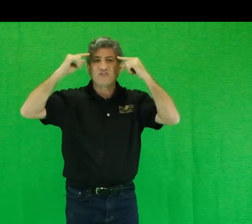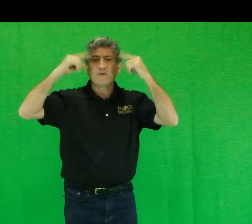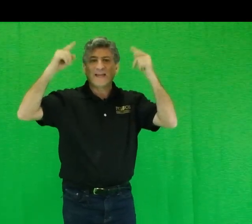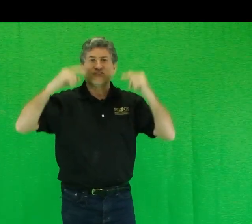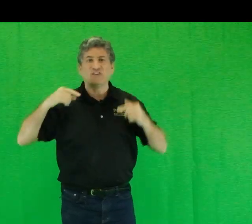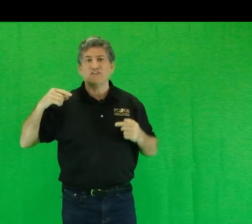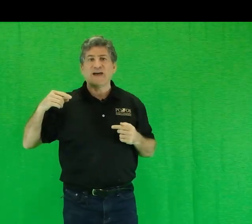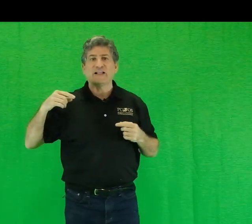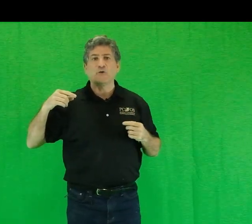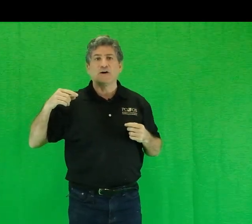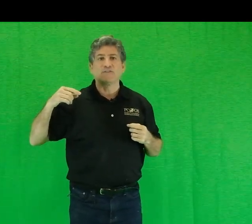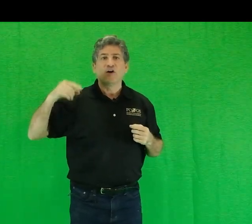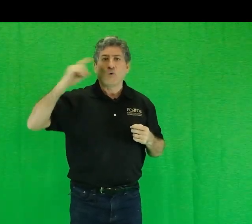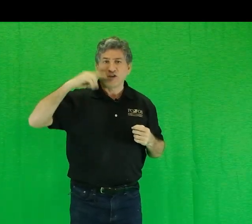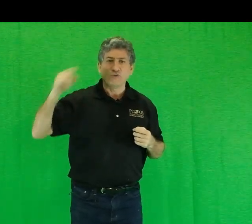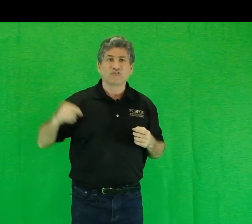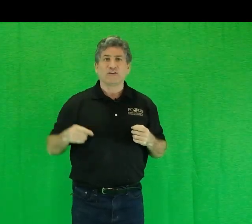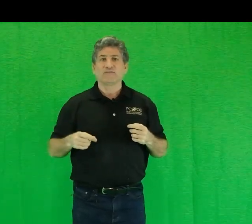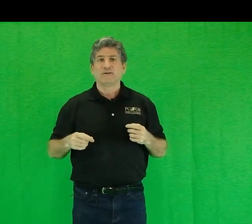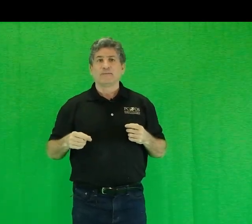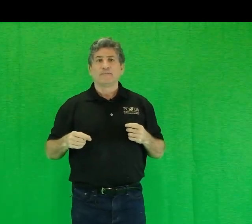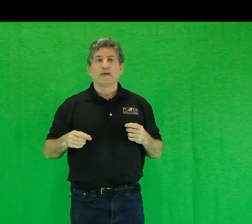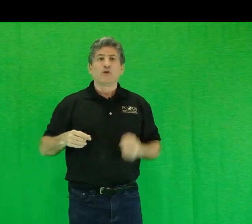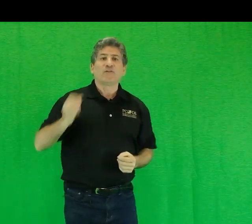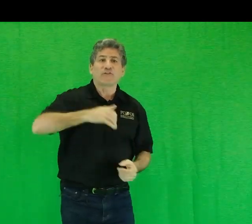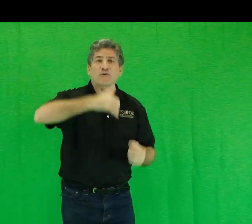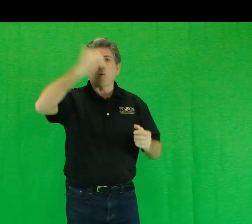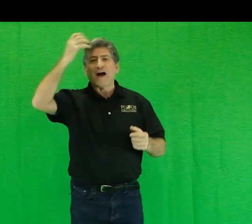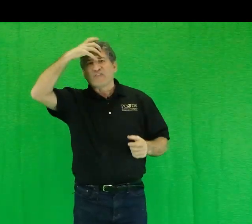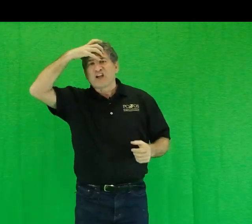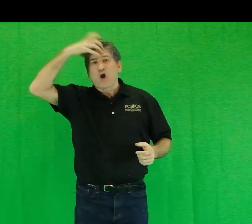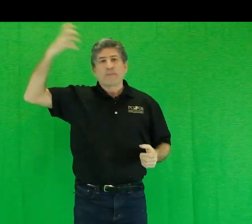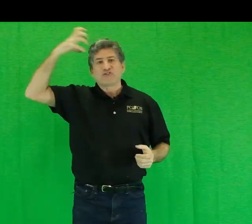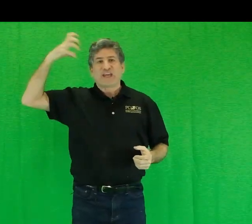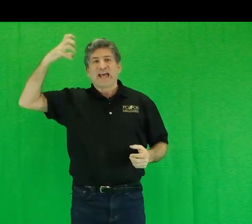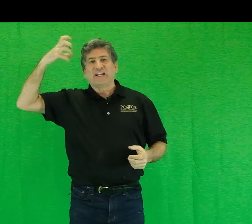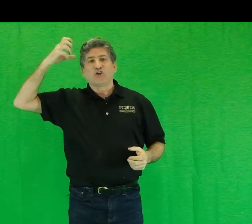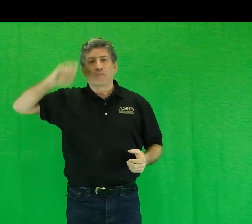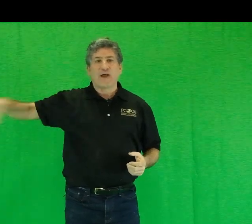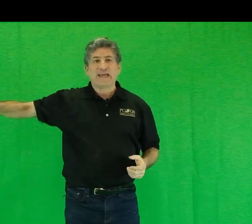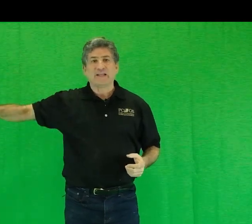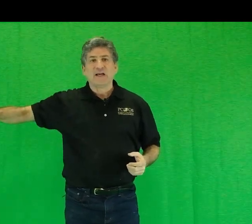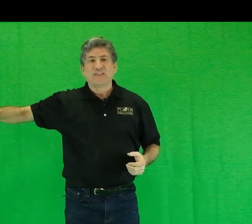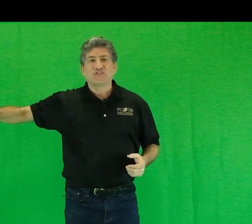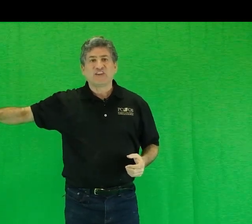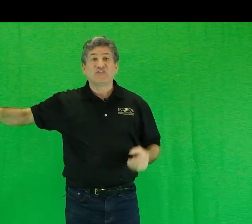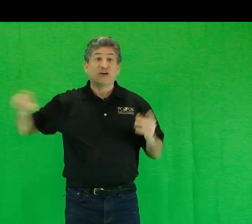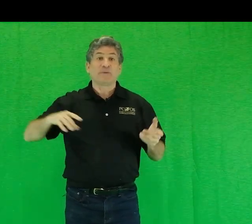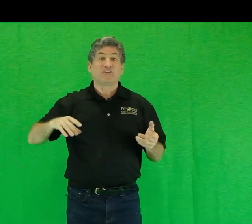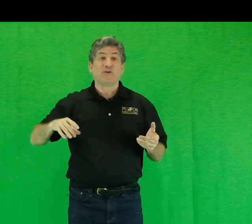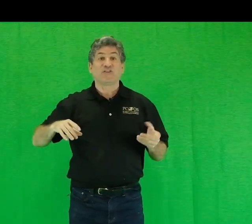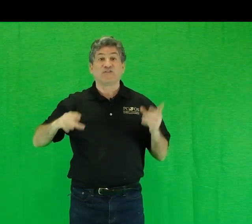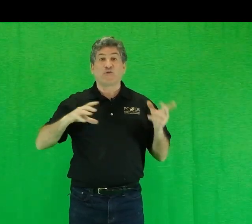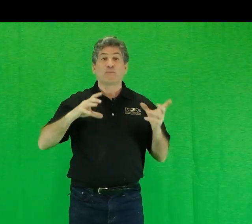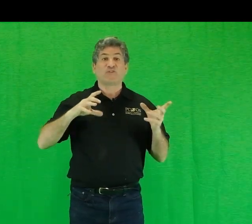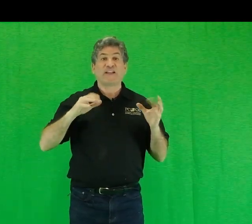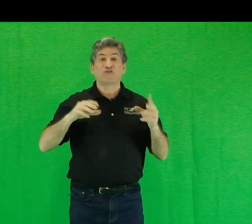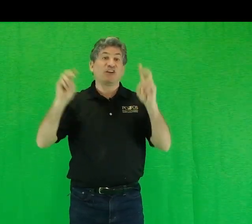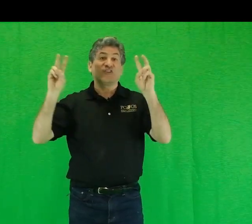you can't see the value of or use of. You have to throw out the garbage can in your brain that sees some materials and forms of energy as